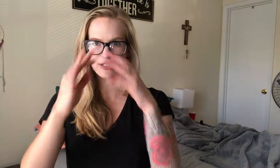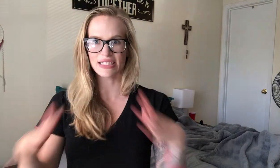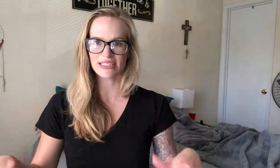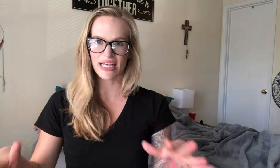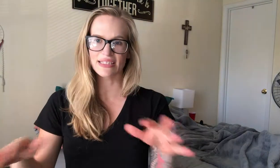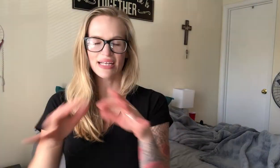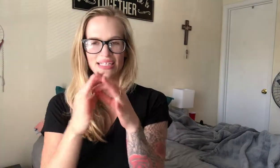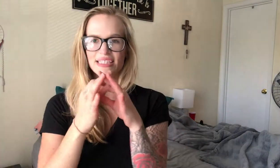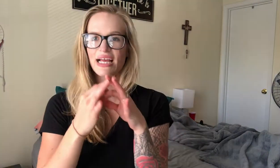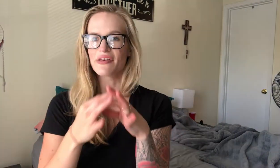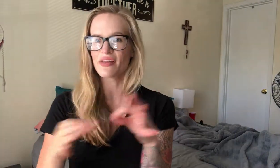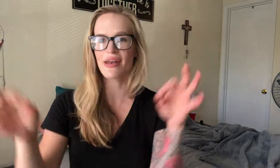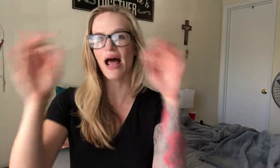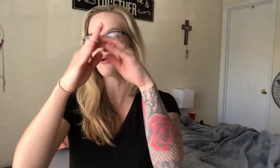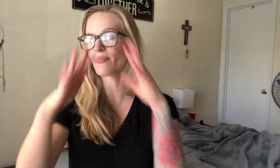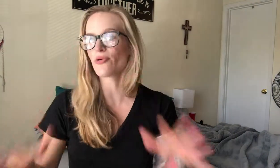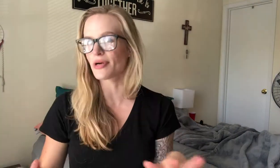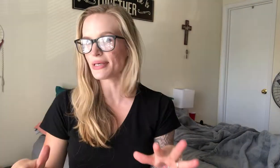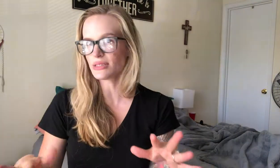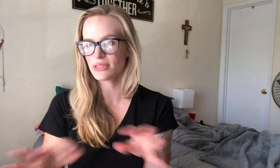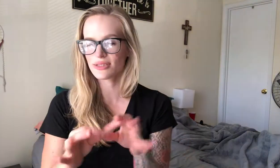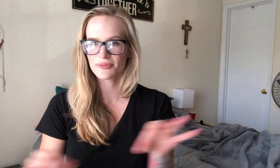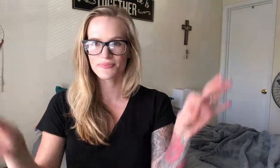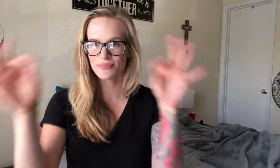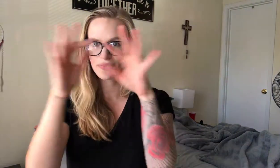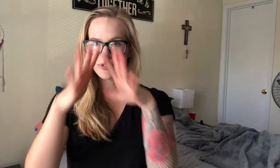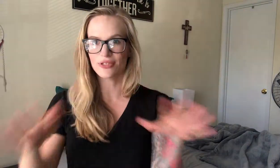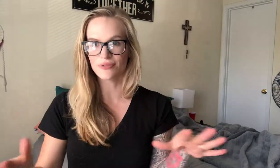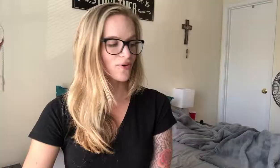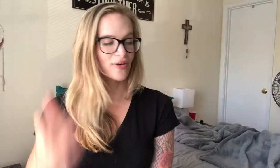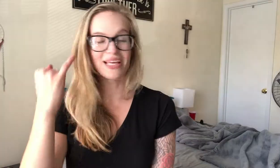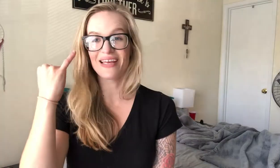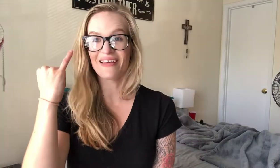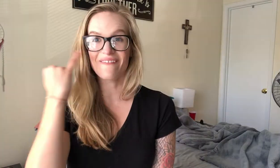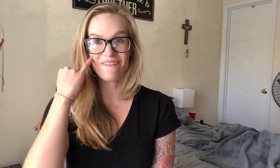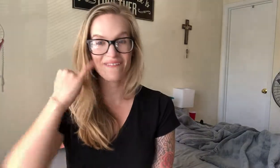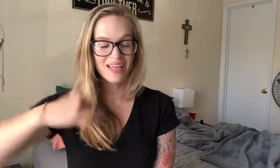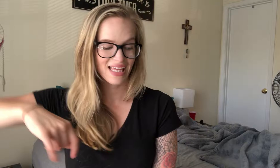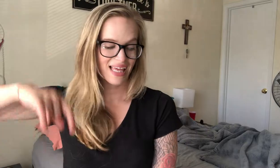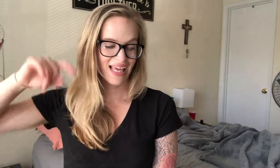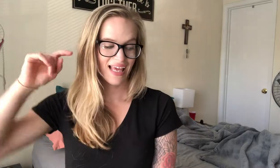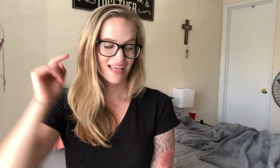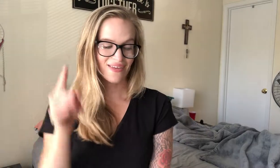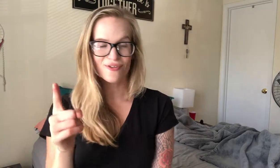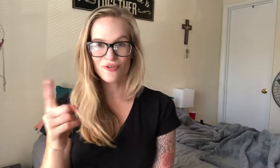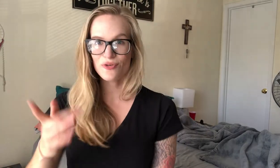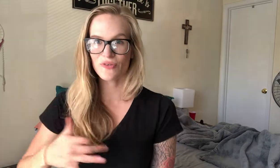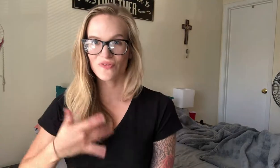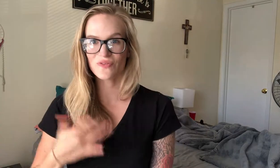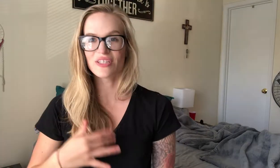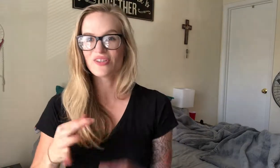So that's again. I signed. Not important. Use. If. You. Feel.